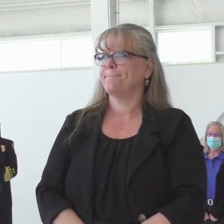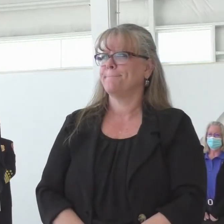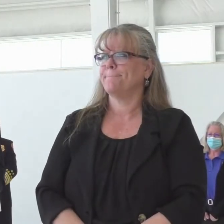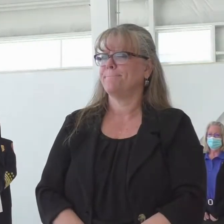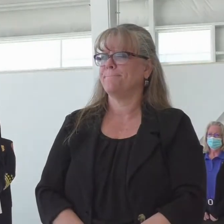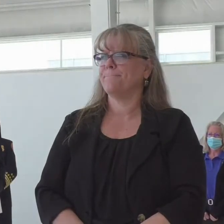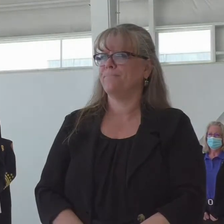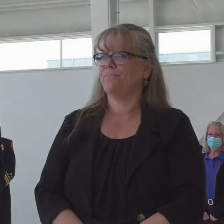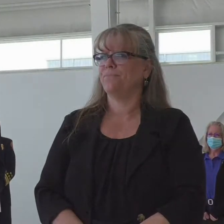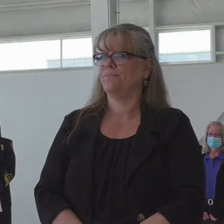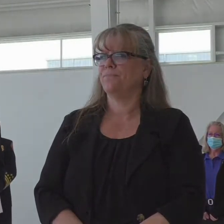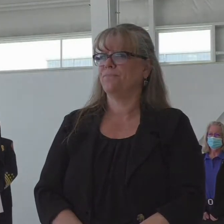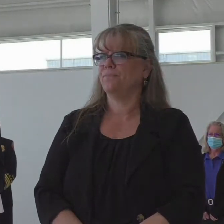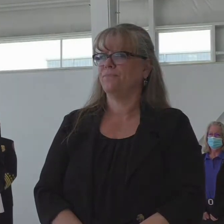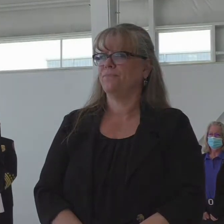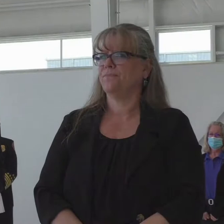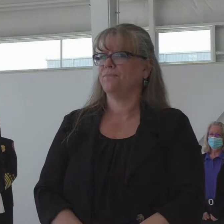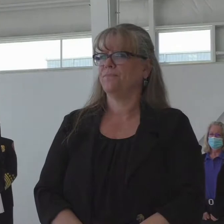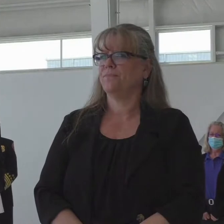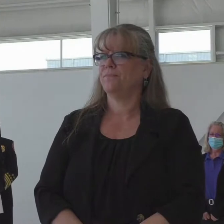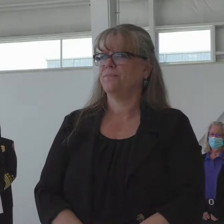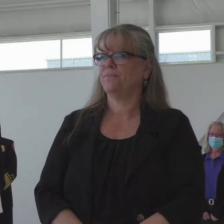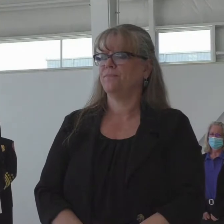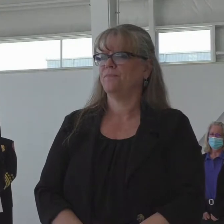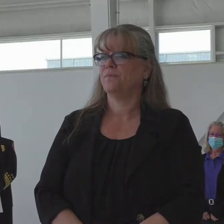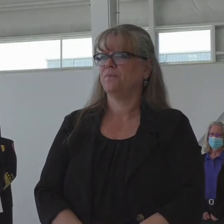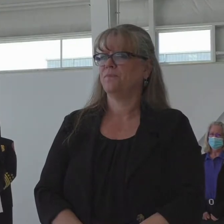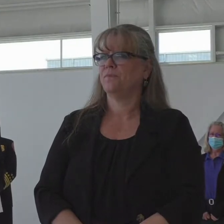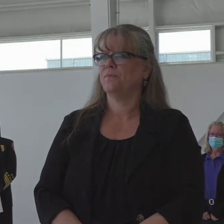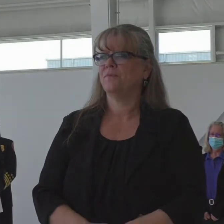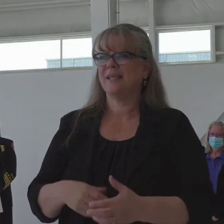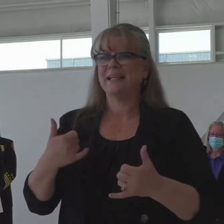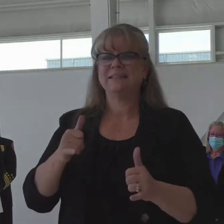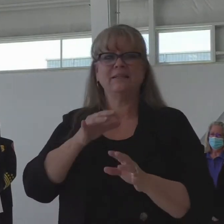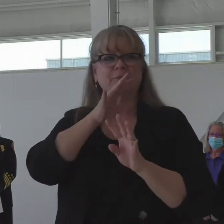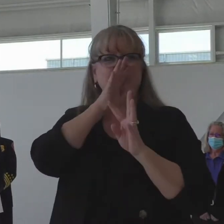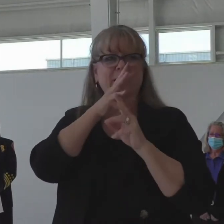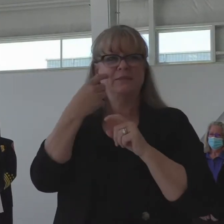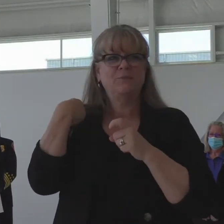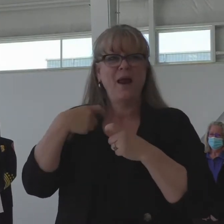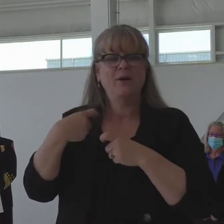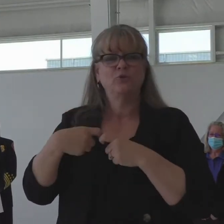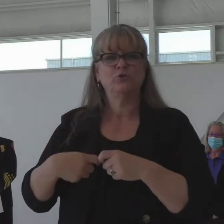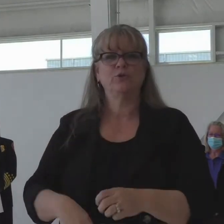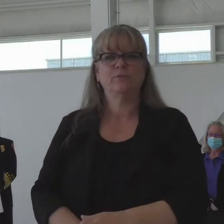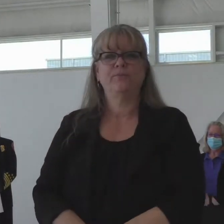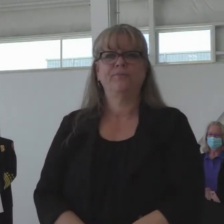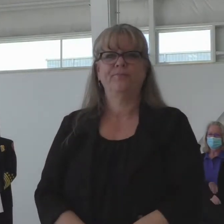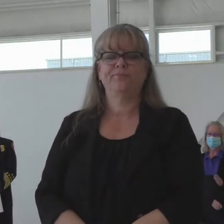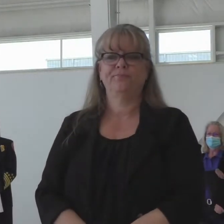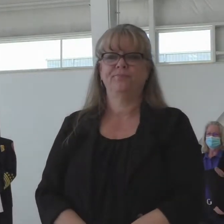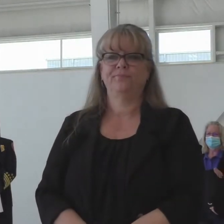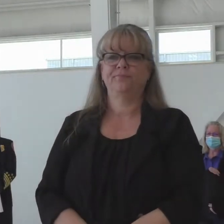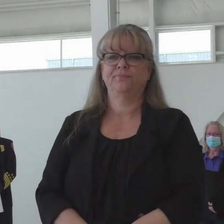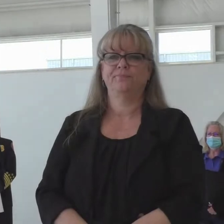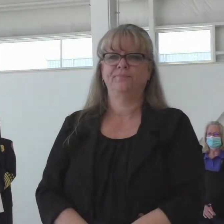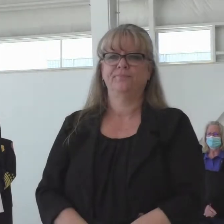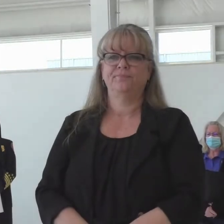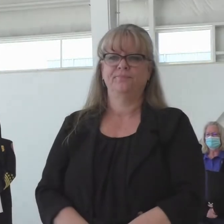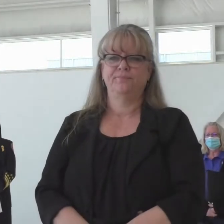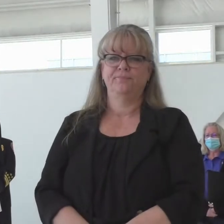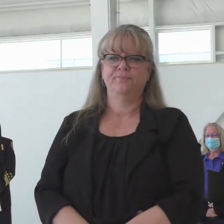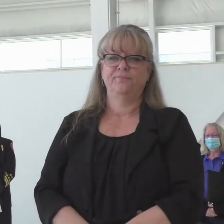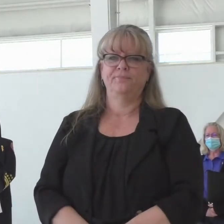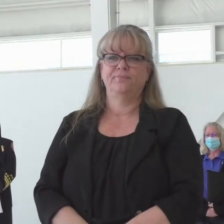quien luchan contra los incendios. Ahora vamos a tener más